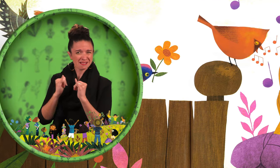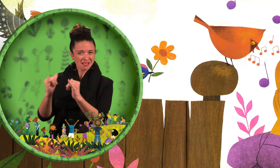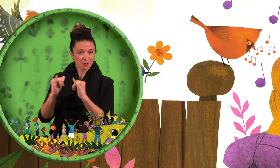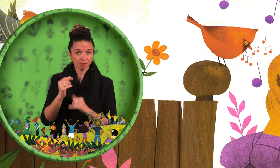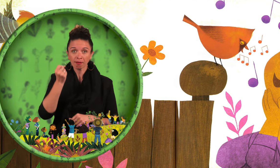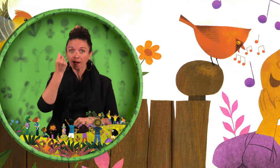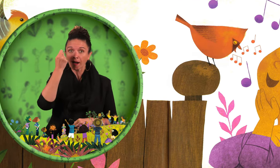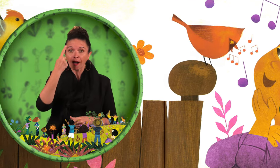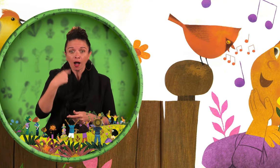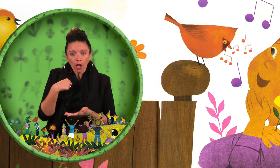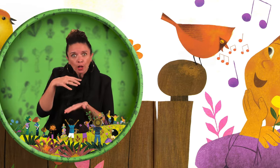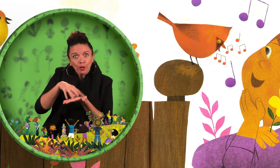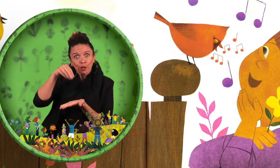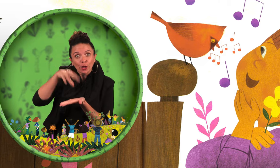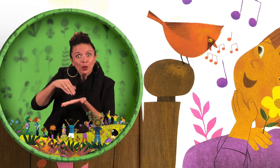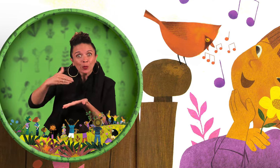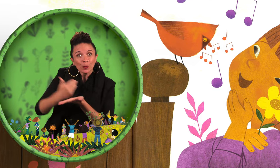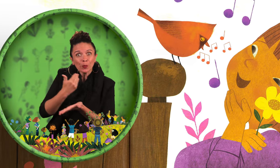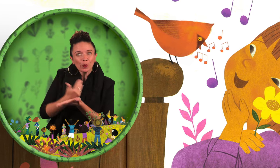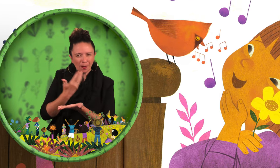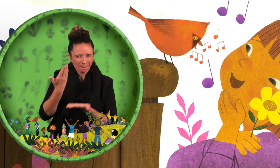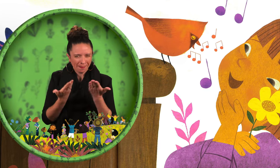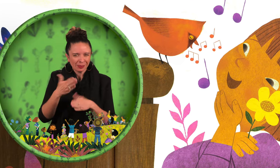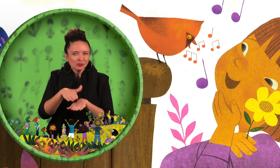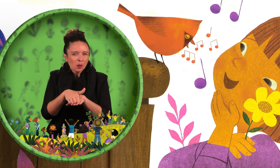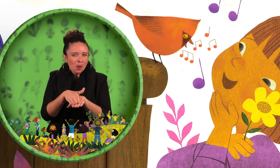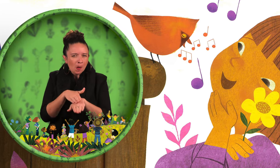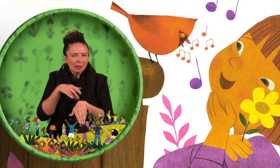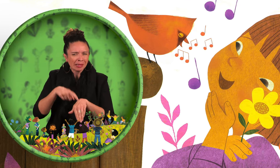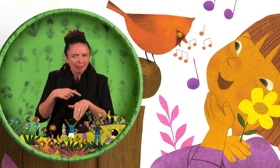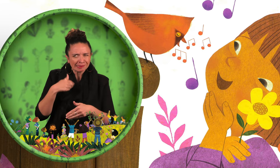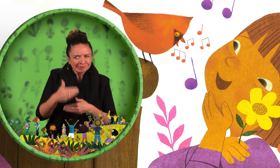One way I learn is to ask questions.